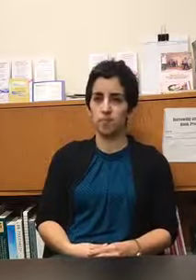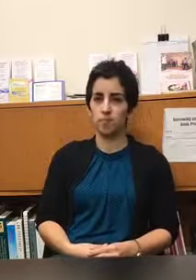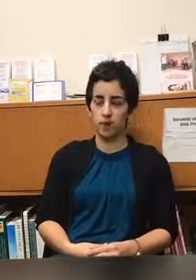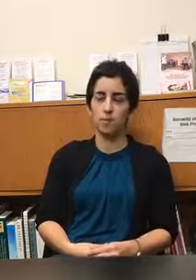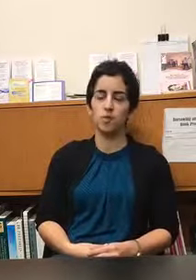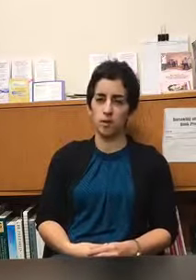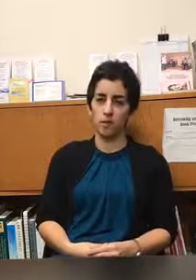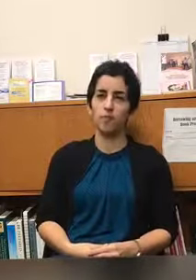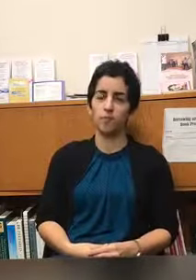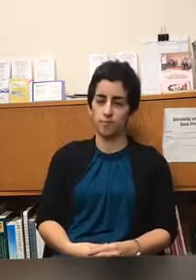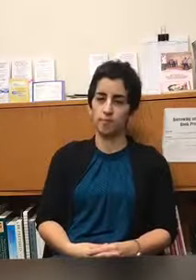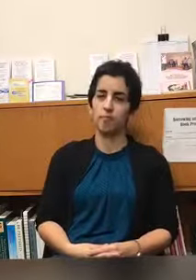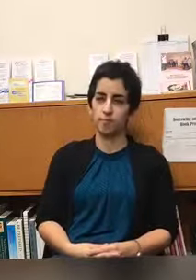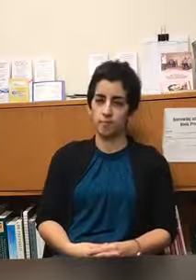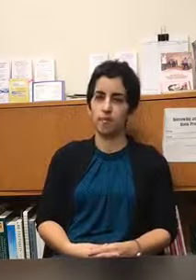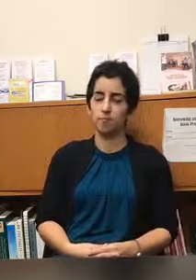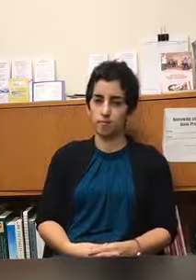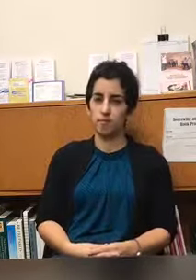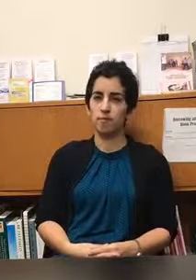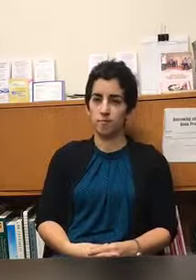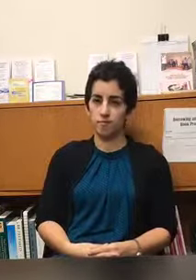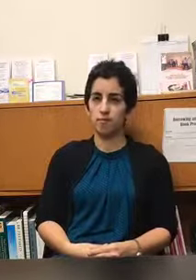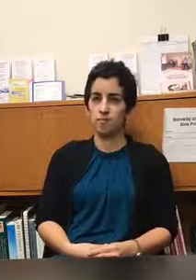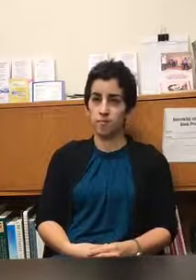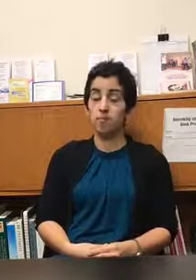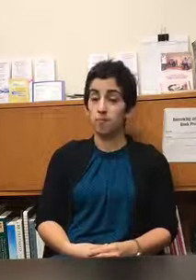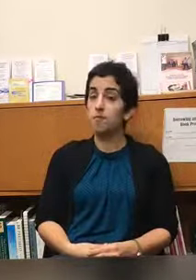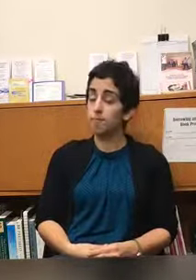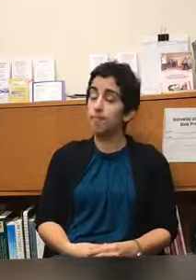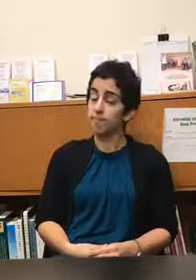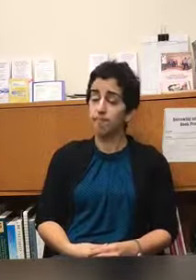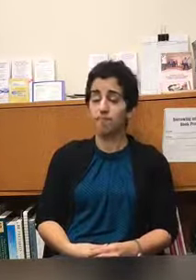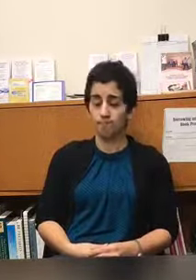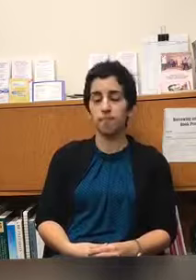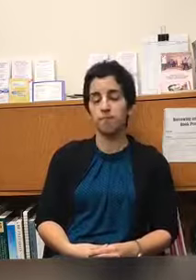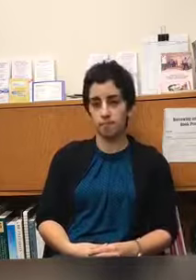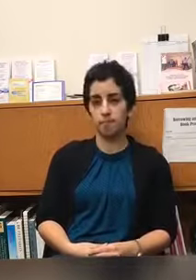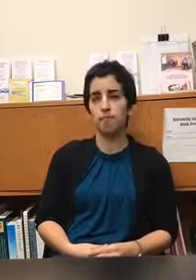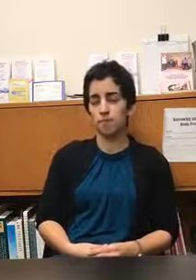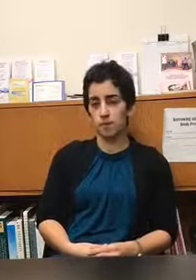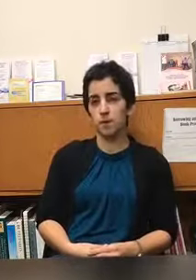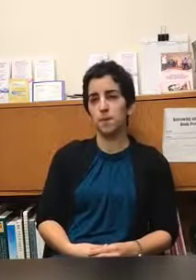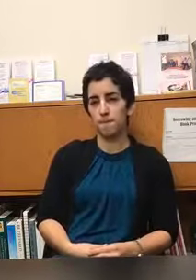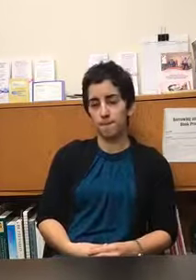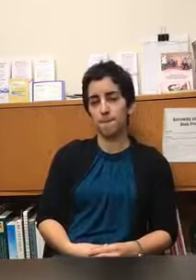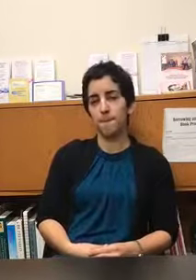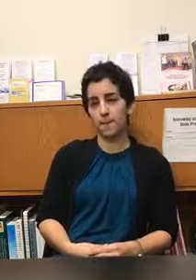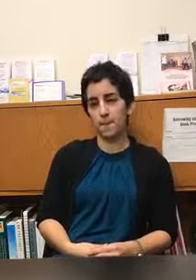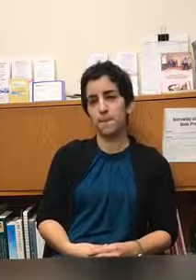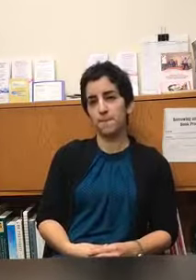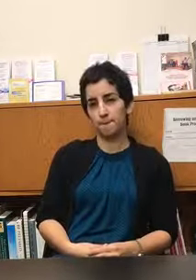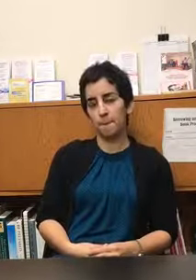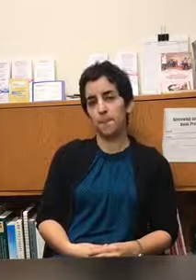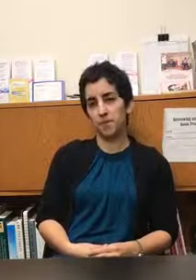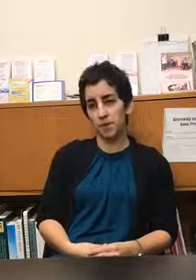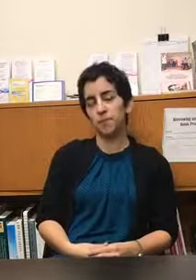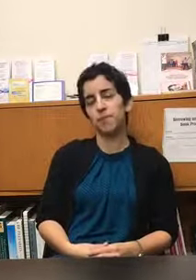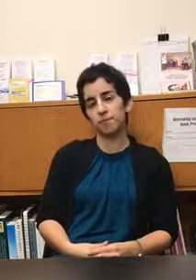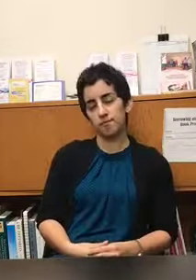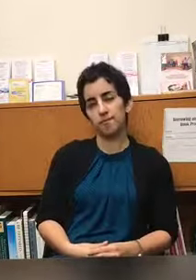comes anxiety that's probably going be with someone for the rest of their lives right and it can become very intrusive yep and